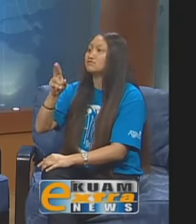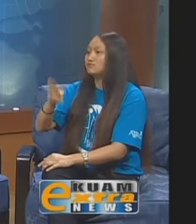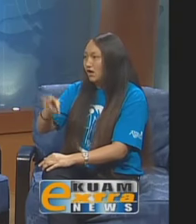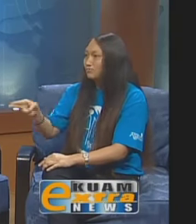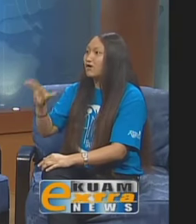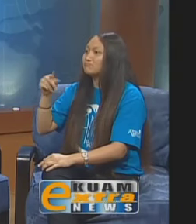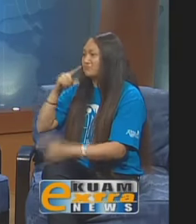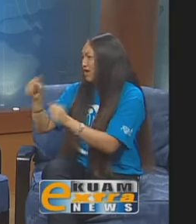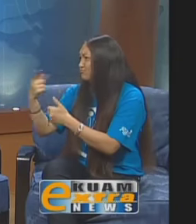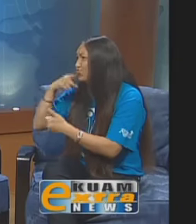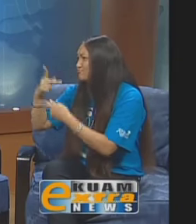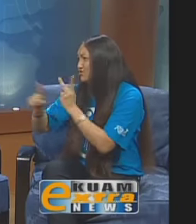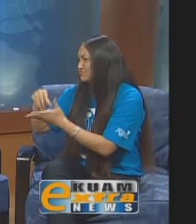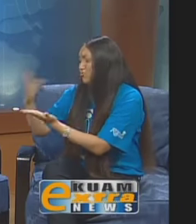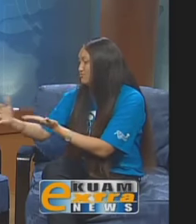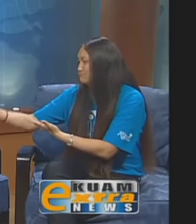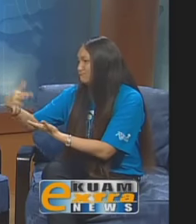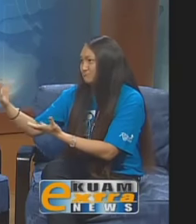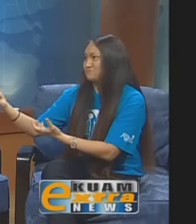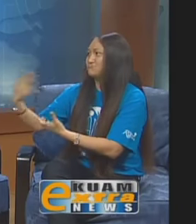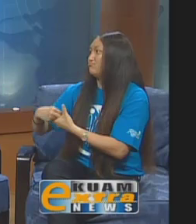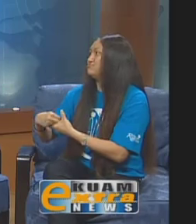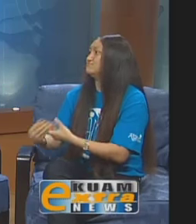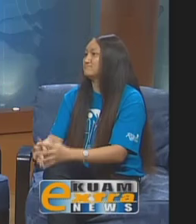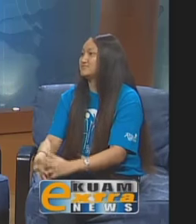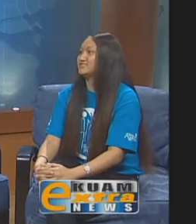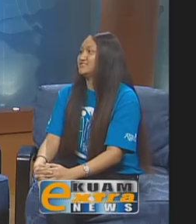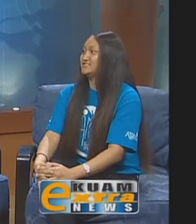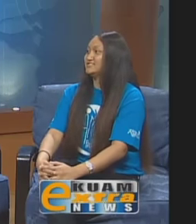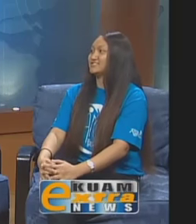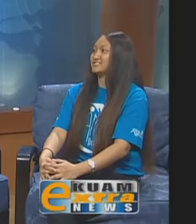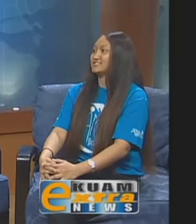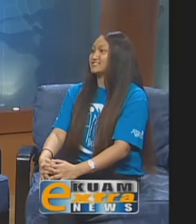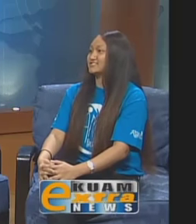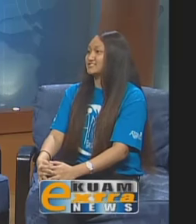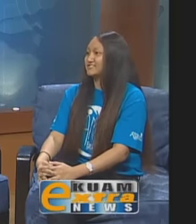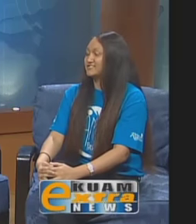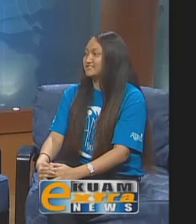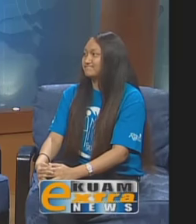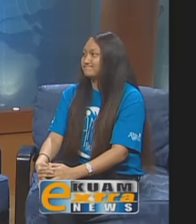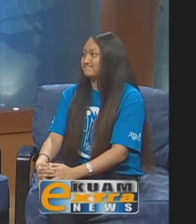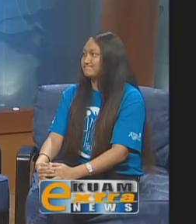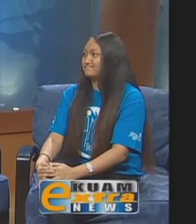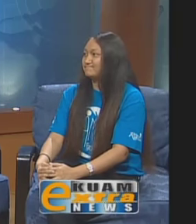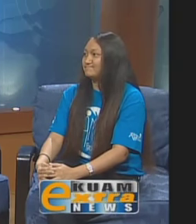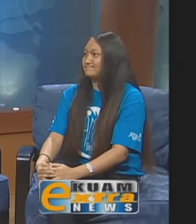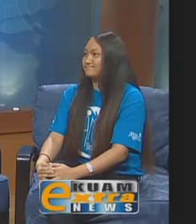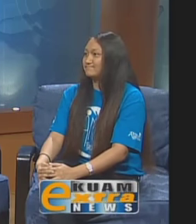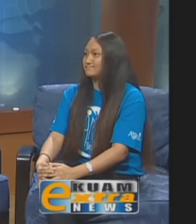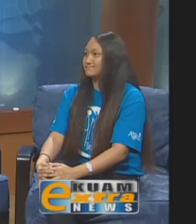not just for Deaf kids but we have hearing kids that are involved too. So it's just something that's inclusive for everyone. Now I was